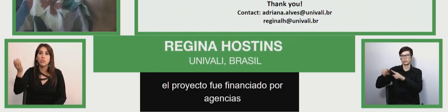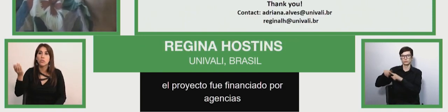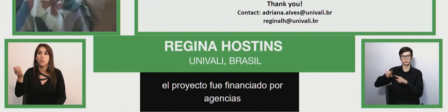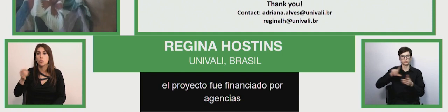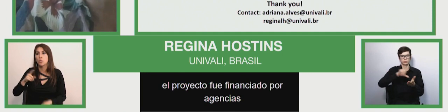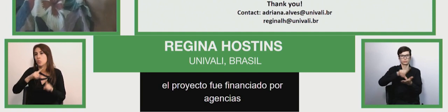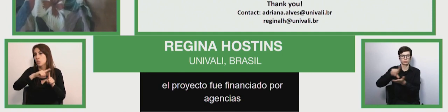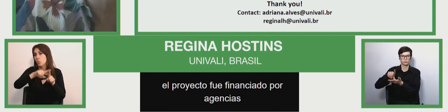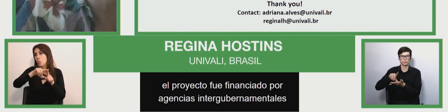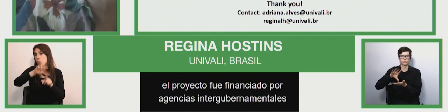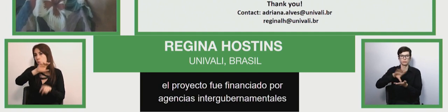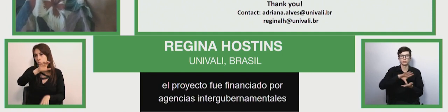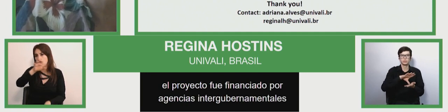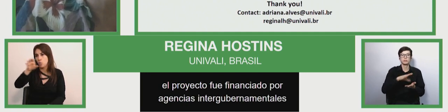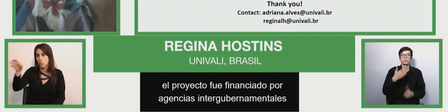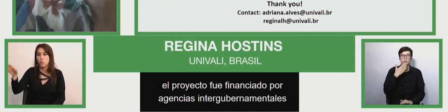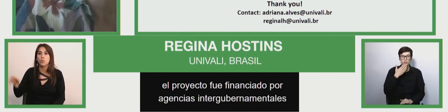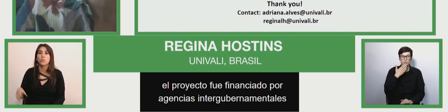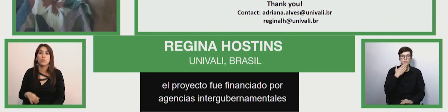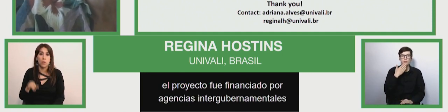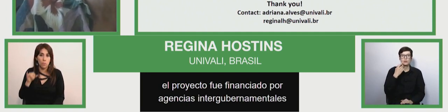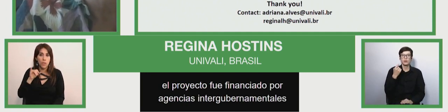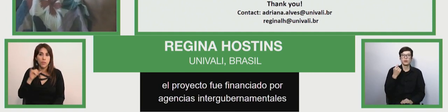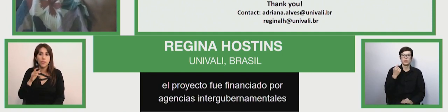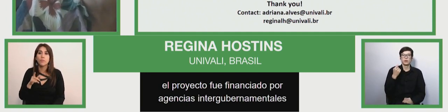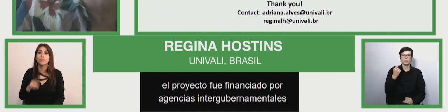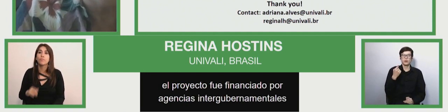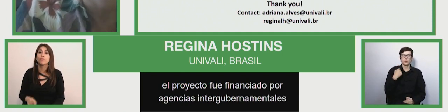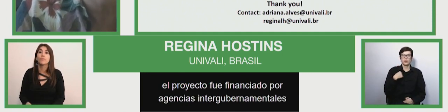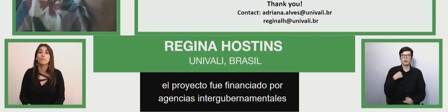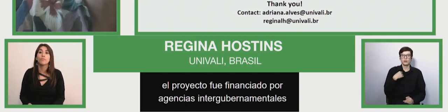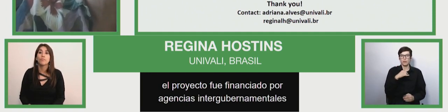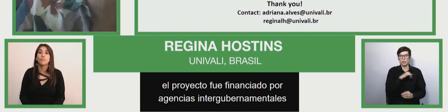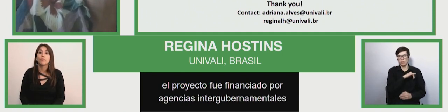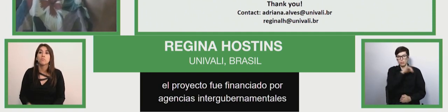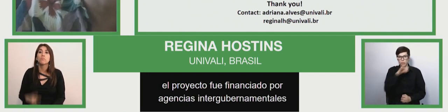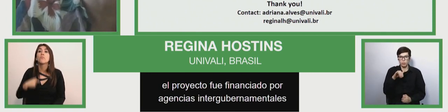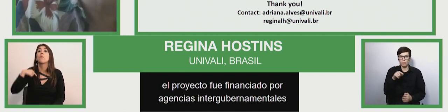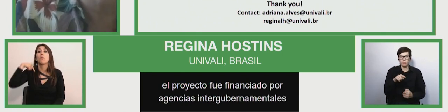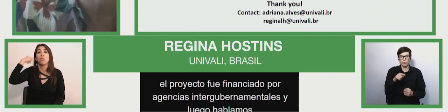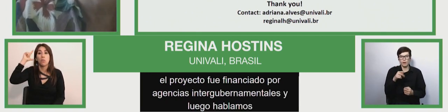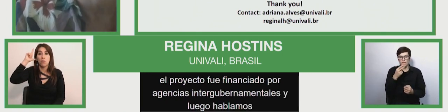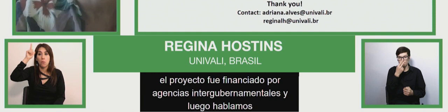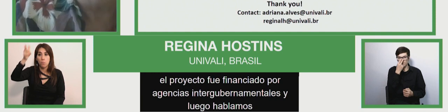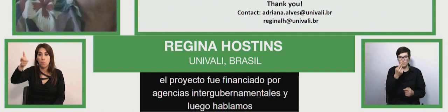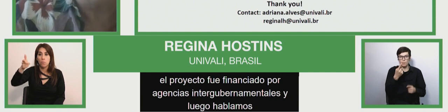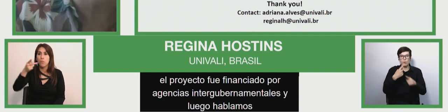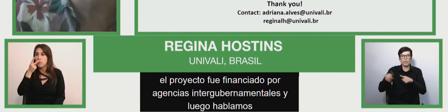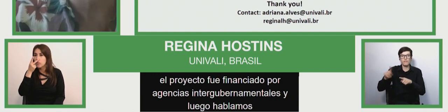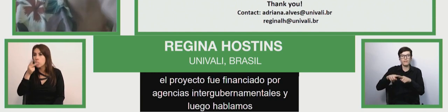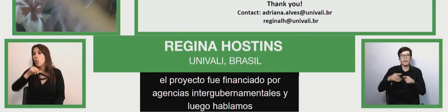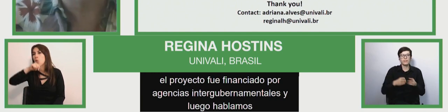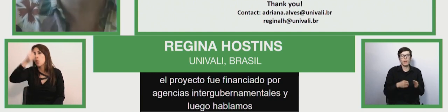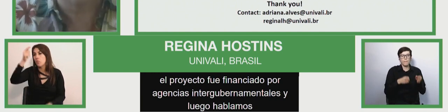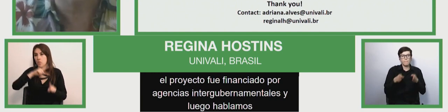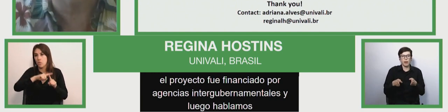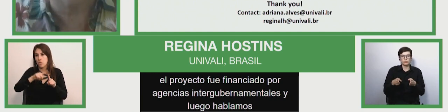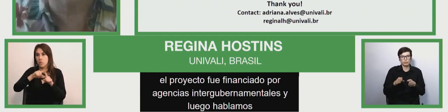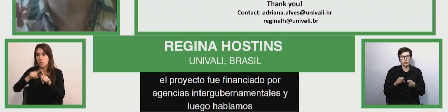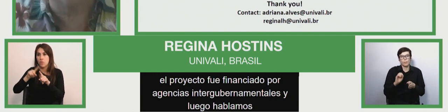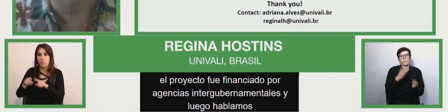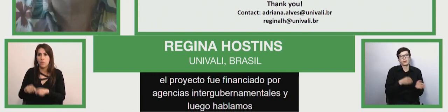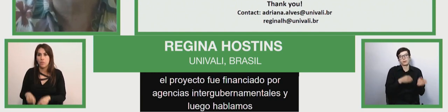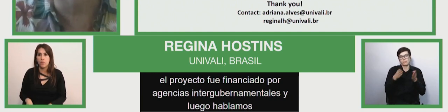government agencies and next slide we are talking